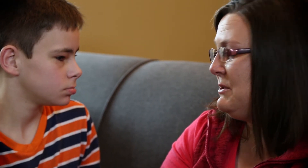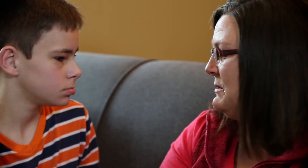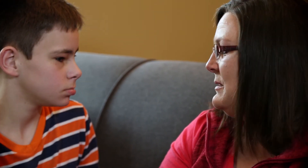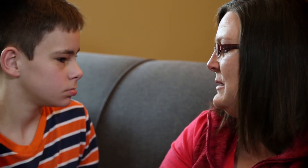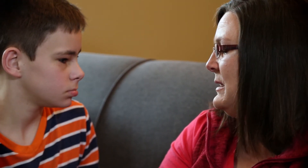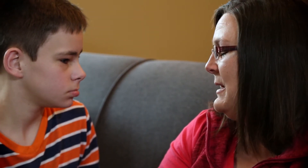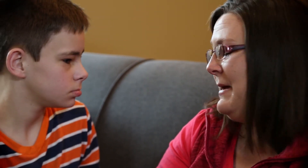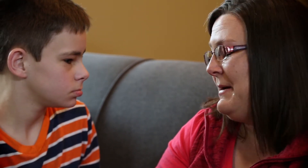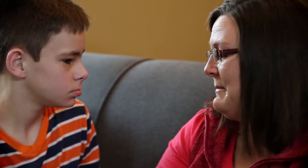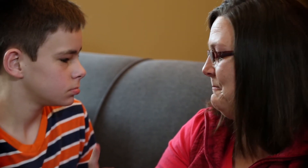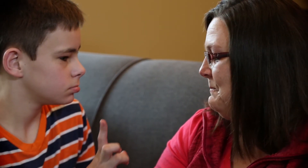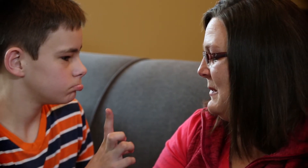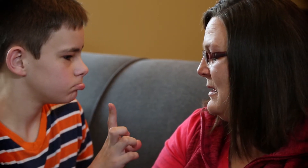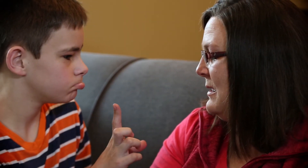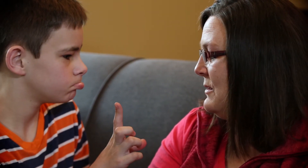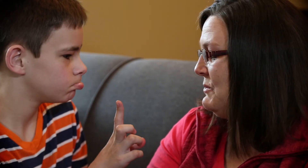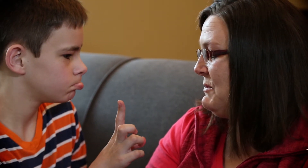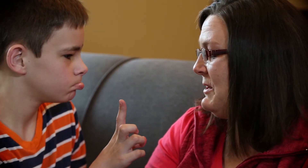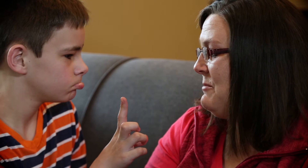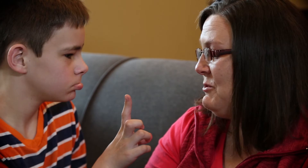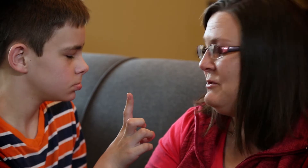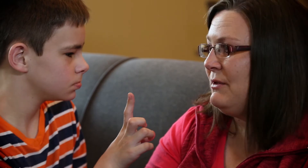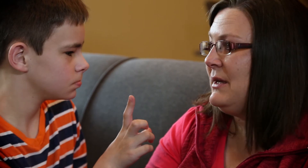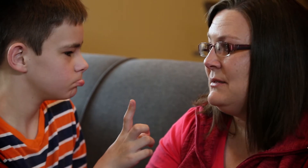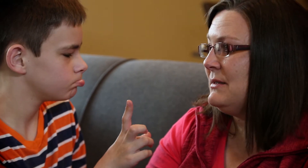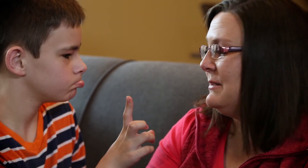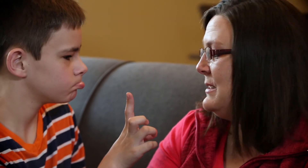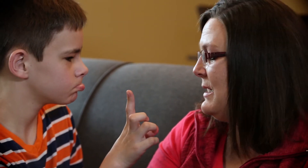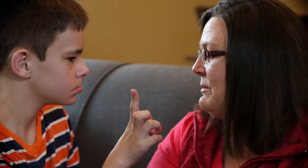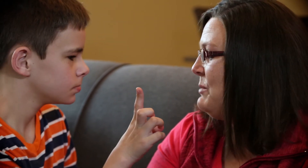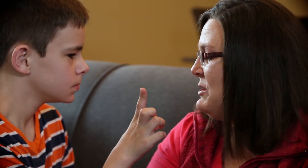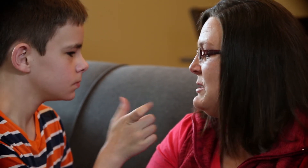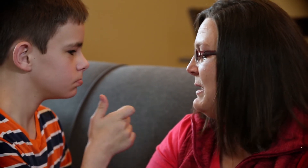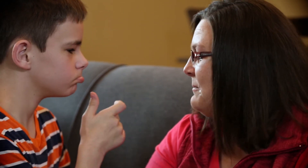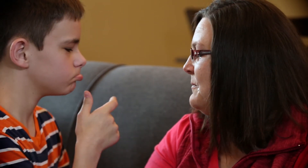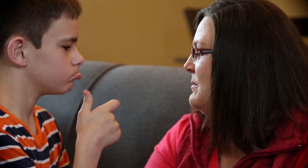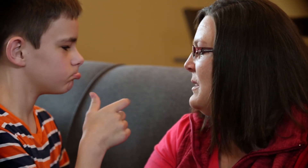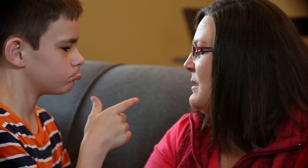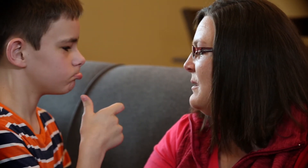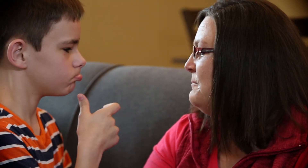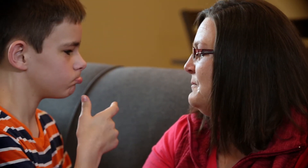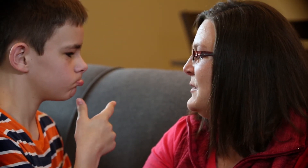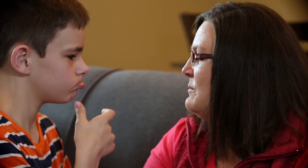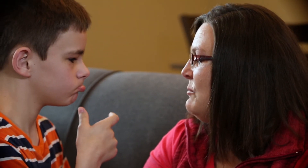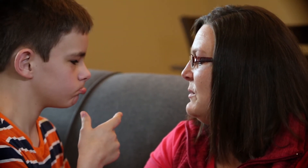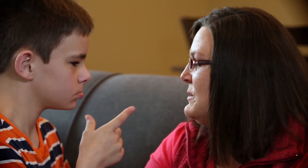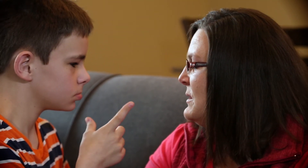understood him. those are very emotional things. Things I really appreciate. I remember when you took